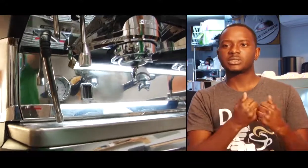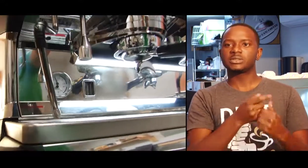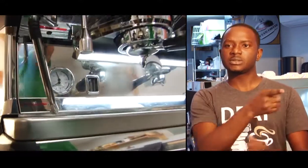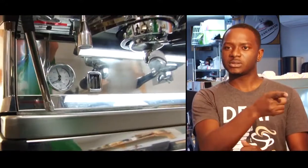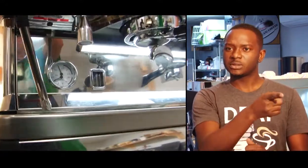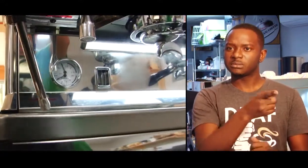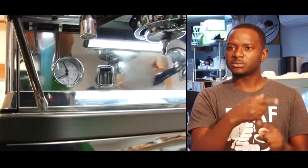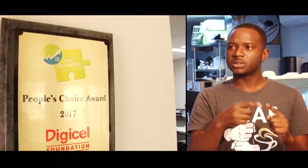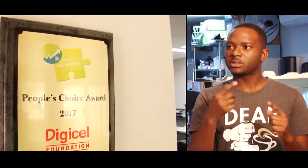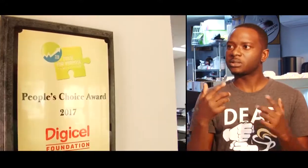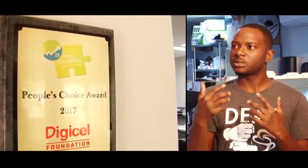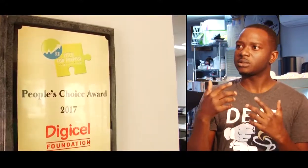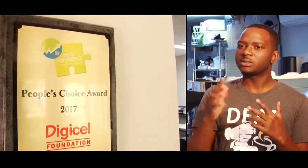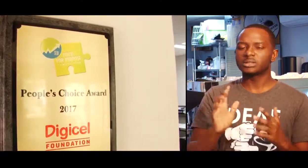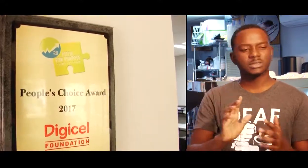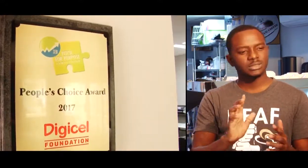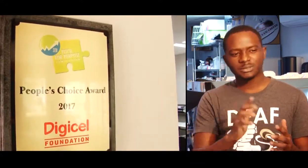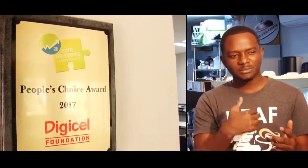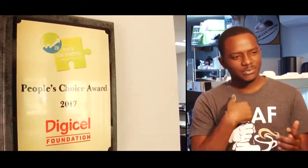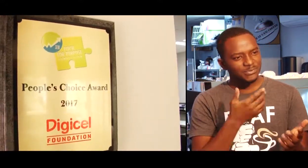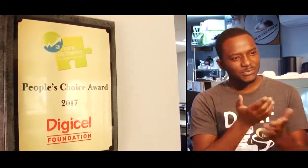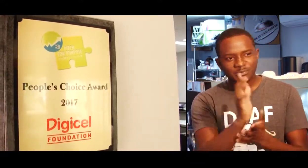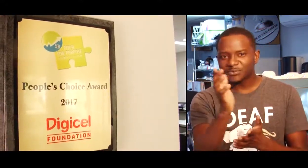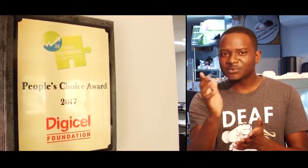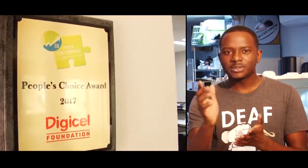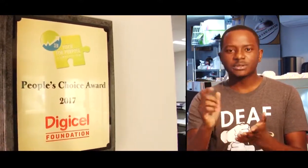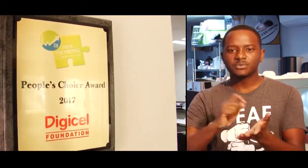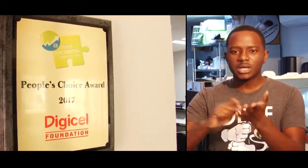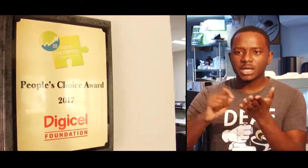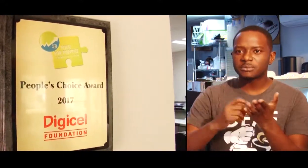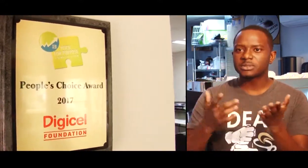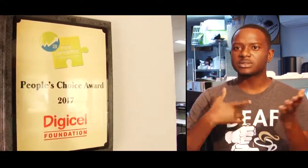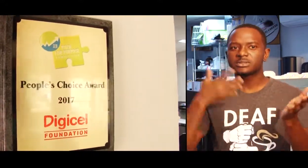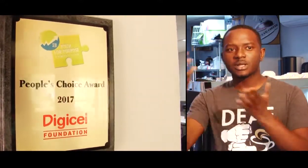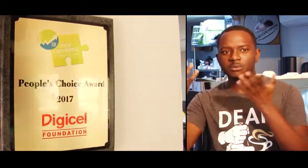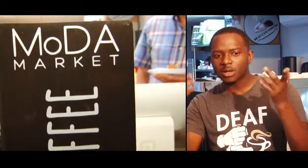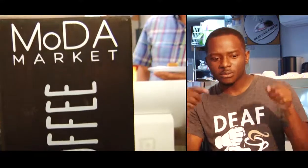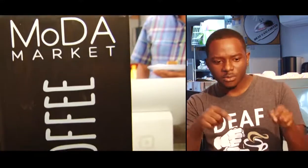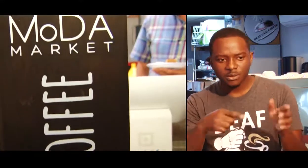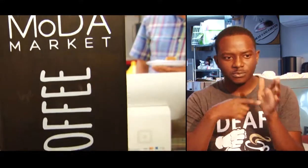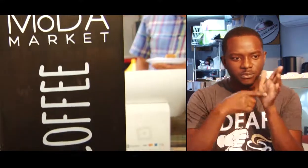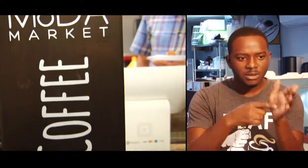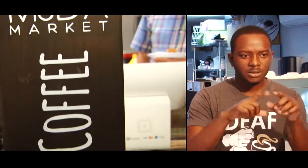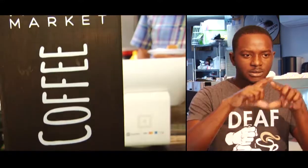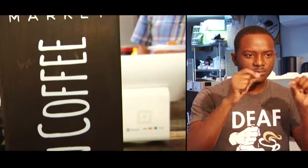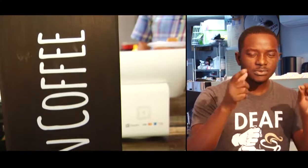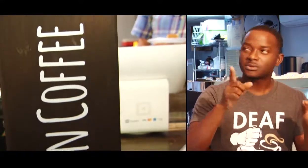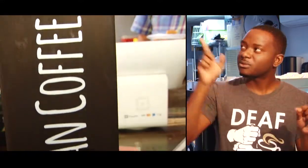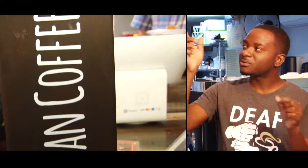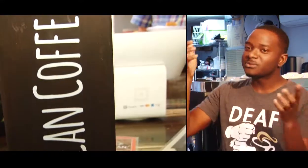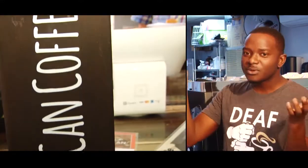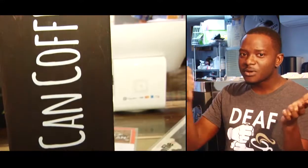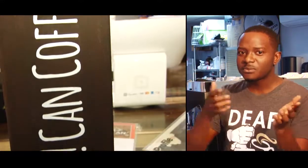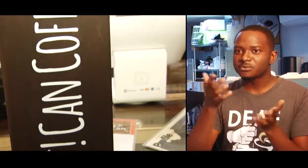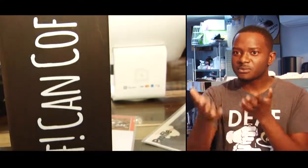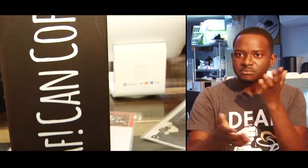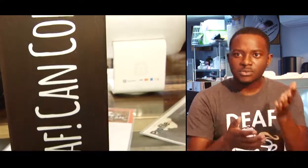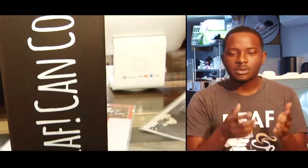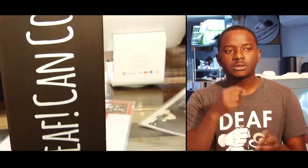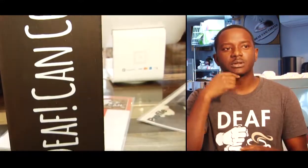like the Giselle Foundation came in, got along, and as we got exposed more to the Hearing Society, at first it was a challenge to communicate with them, but we started realizing that